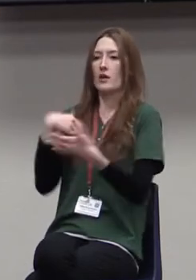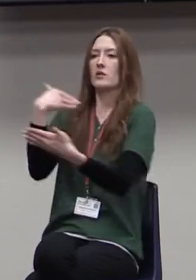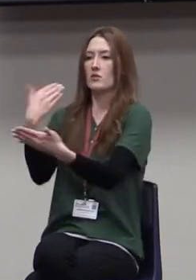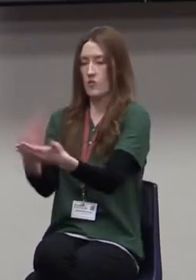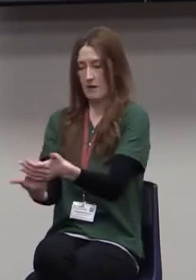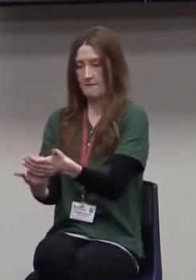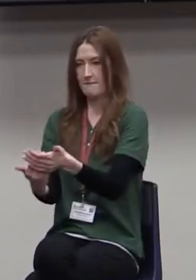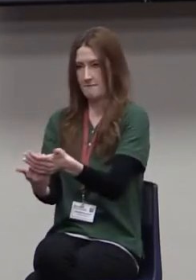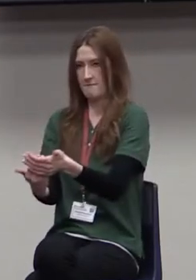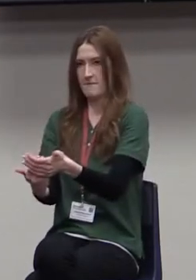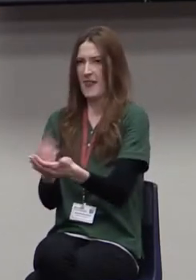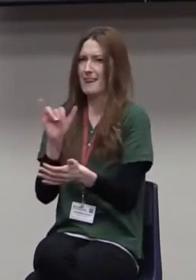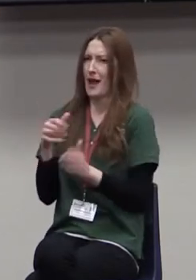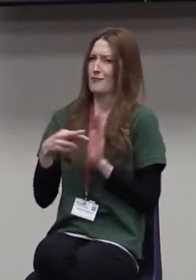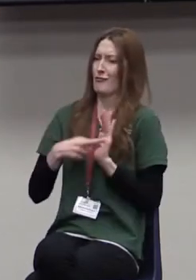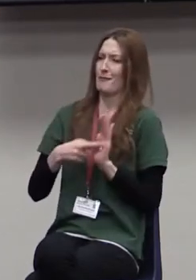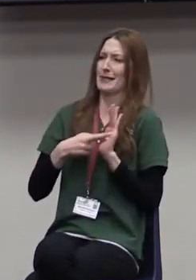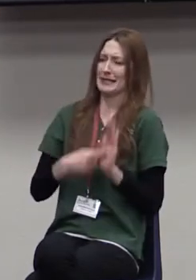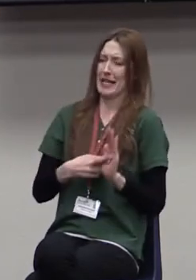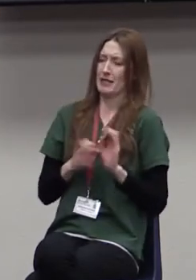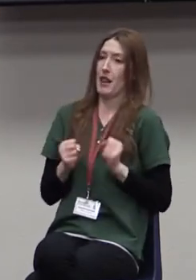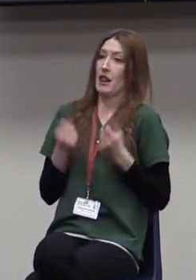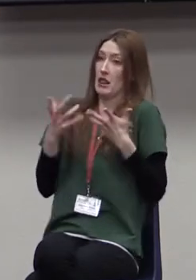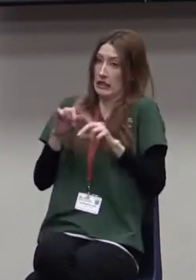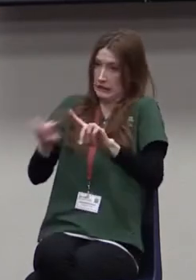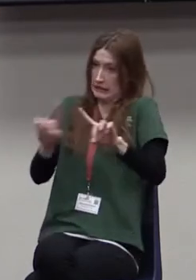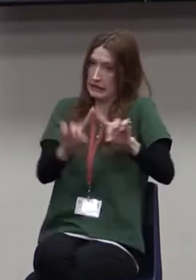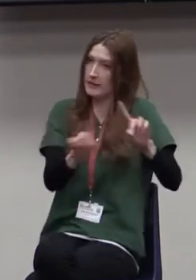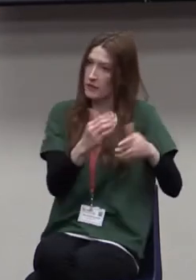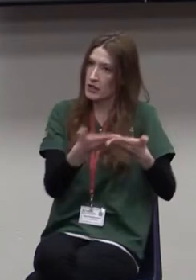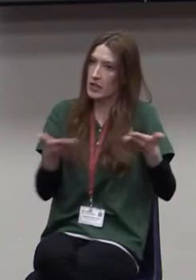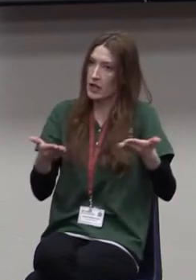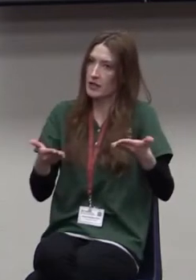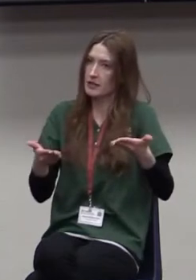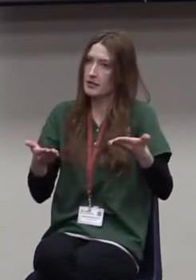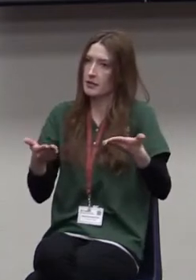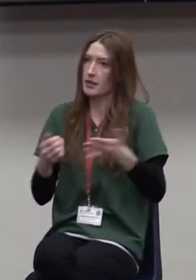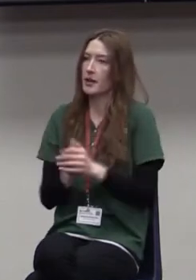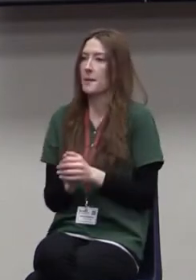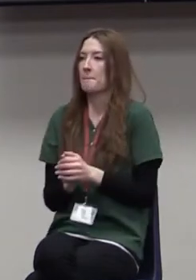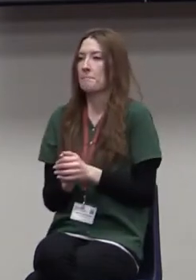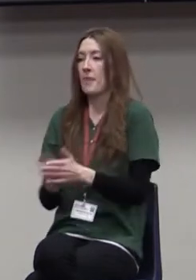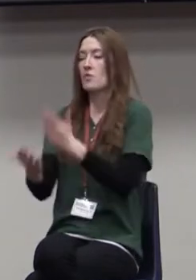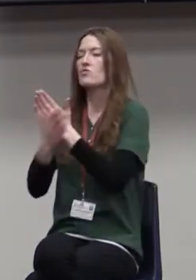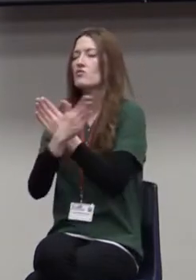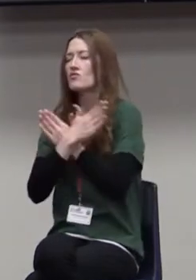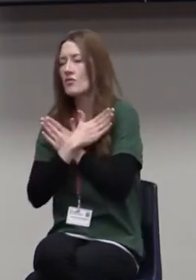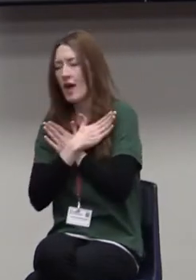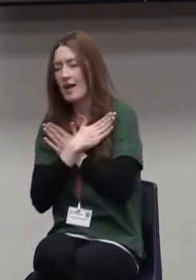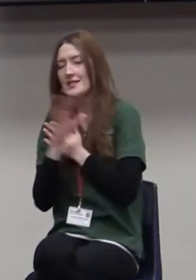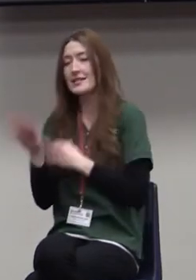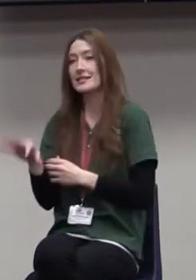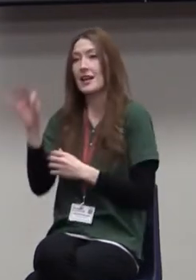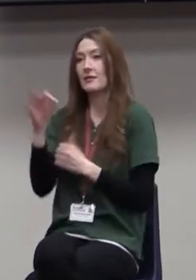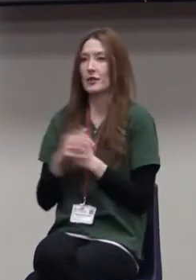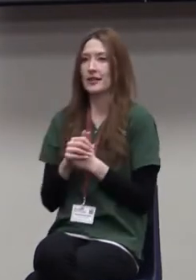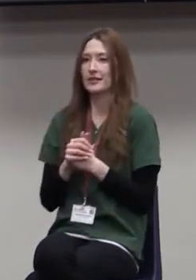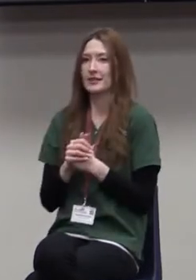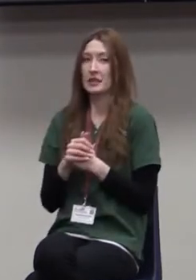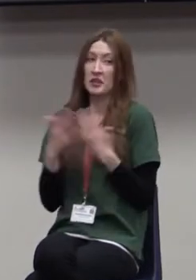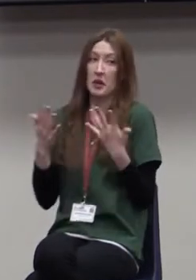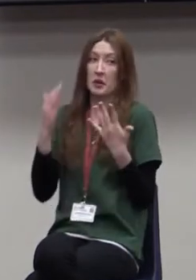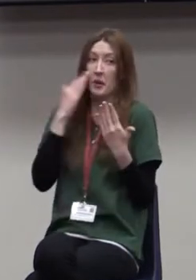a lot of different things. It represents, first of all, a place of recovery and discovery. Because obviously, when you've been in combat, you need time to recover.